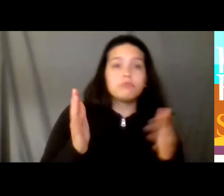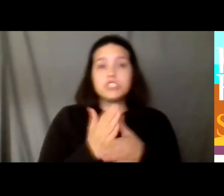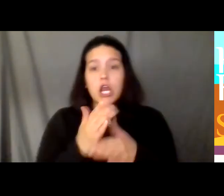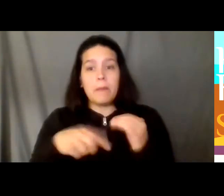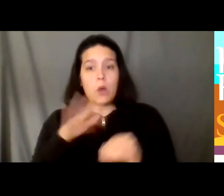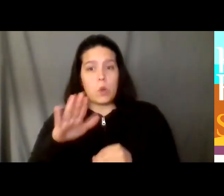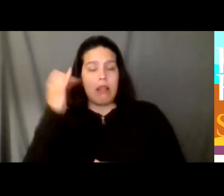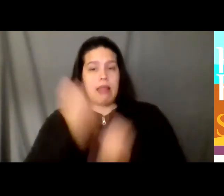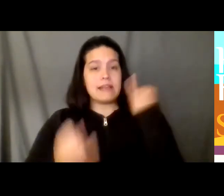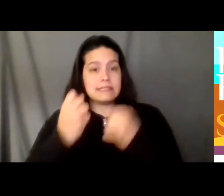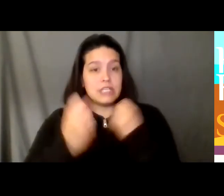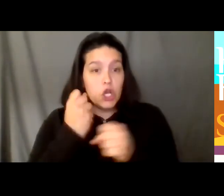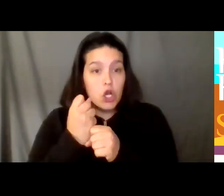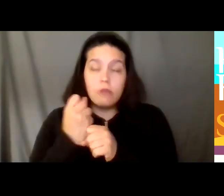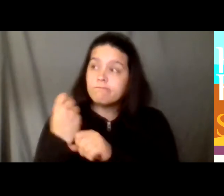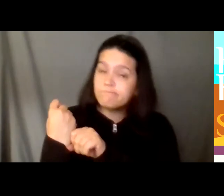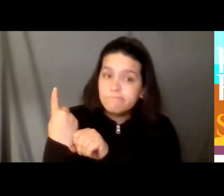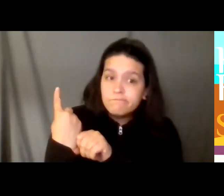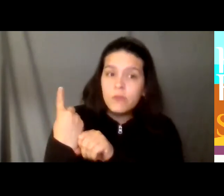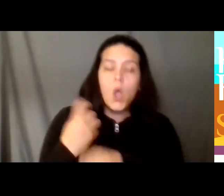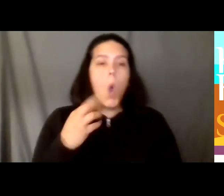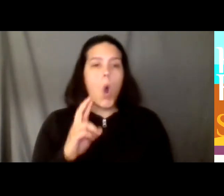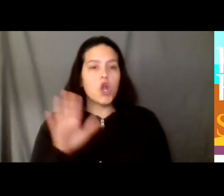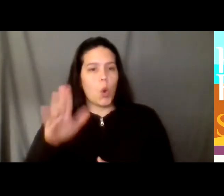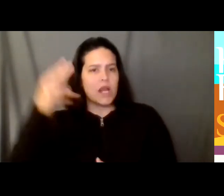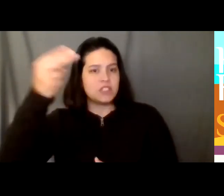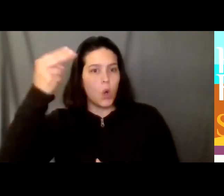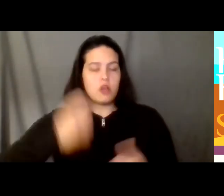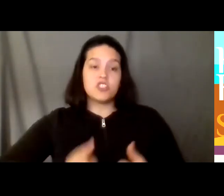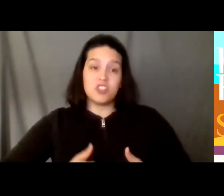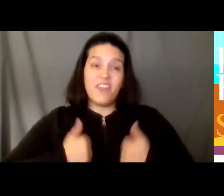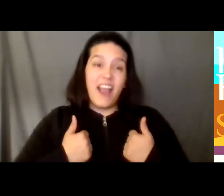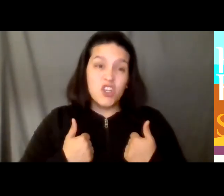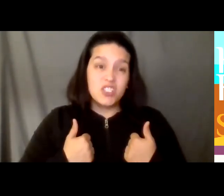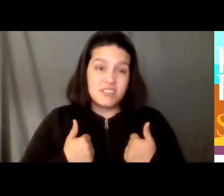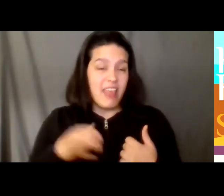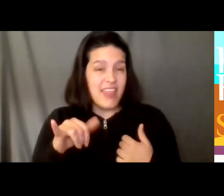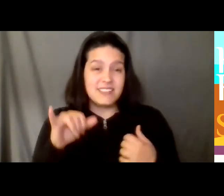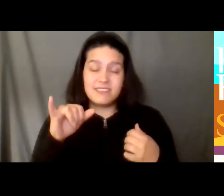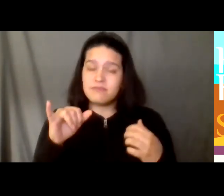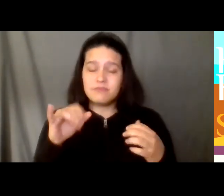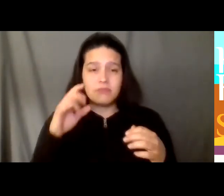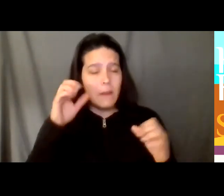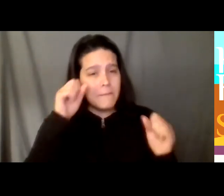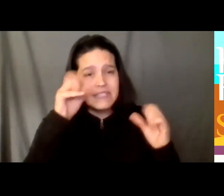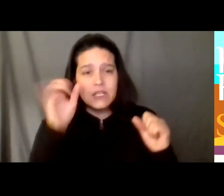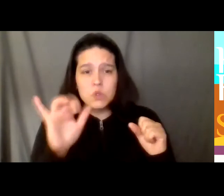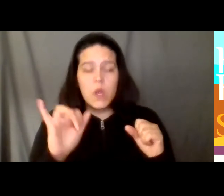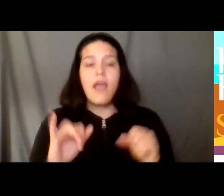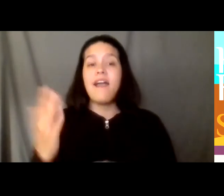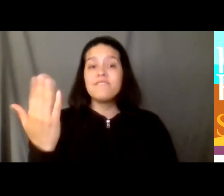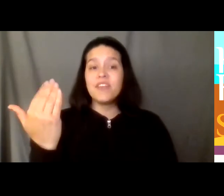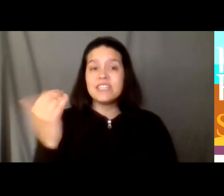share about your historical survivance which is really extraordinary so uh 15 second videos and in the